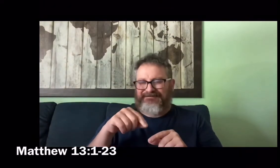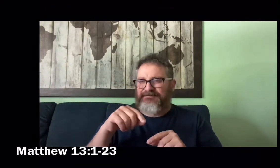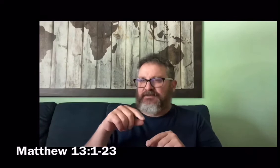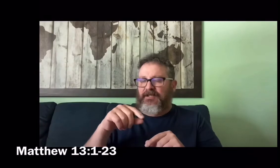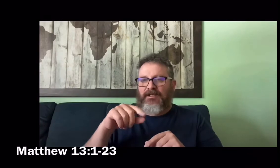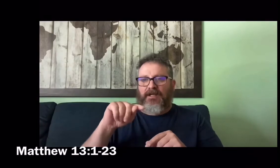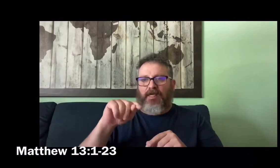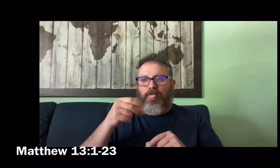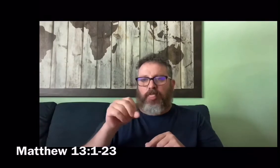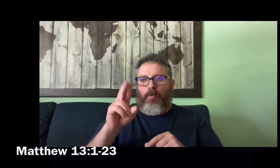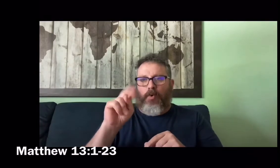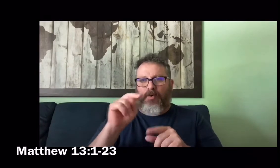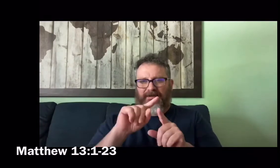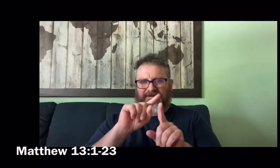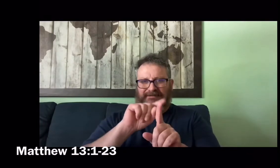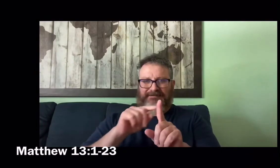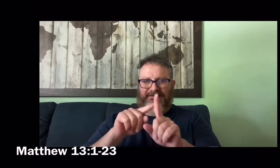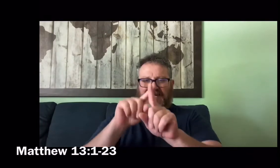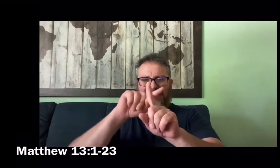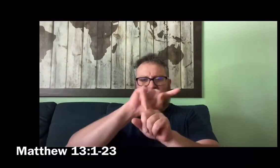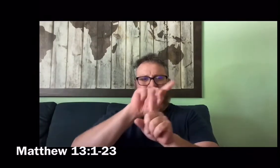fell along thorns